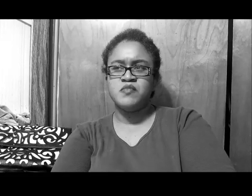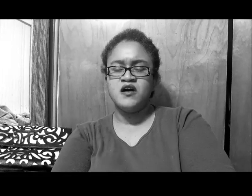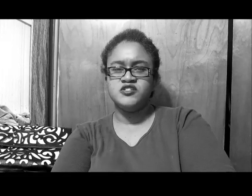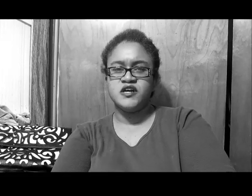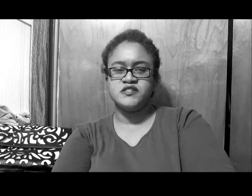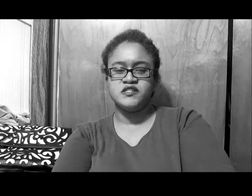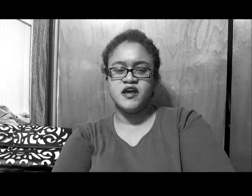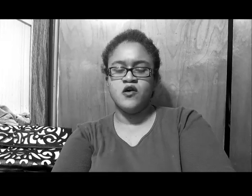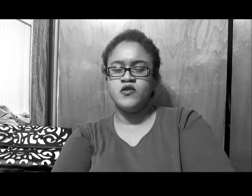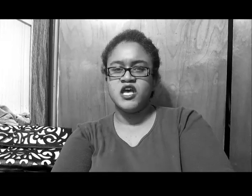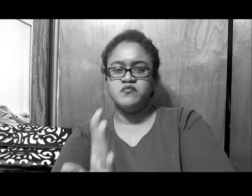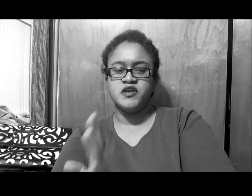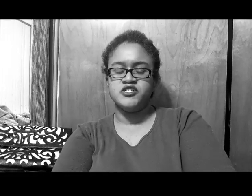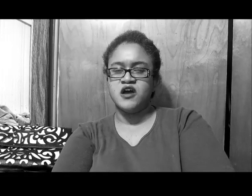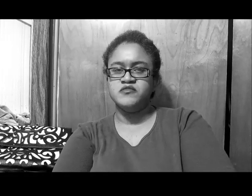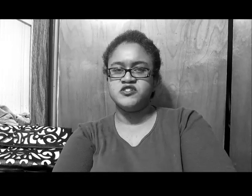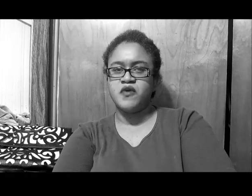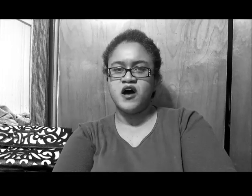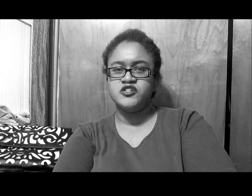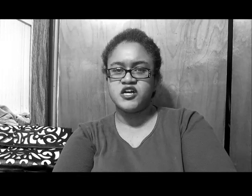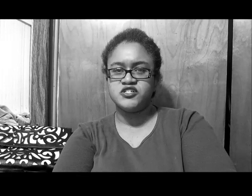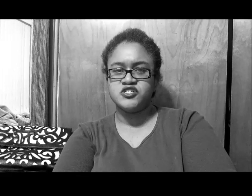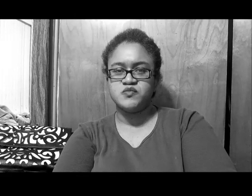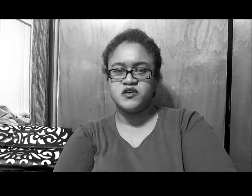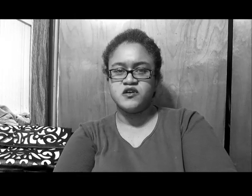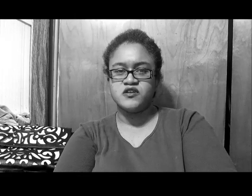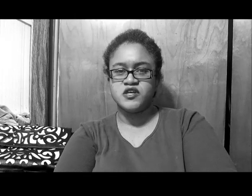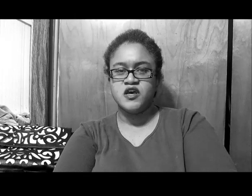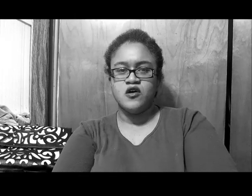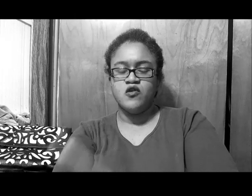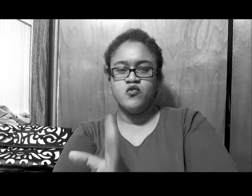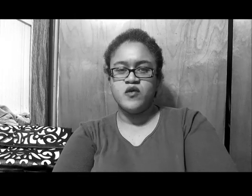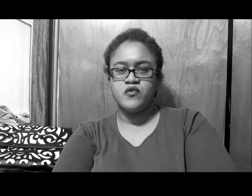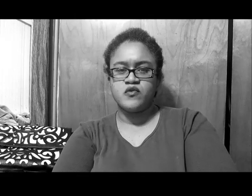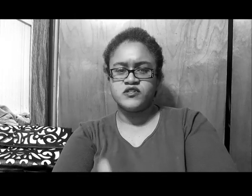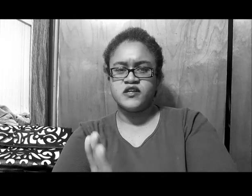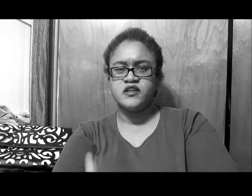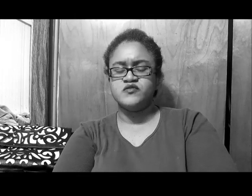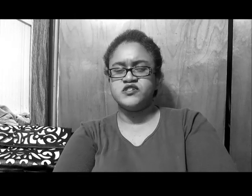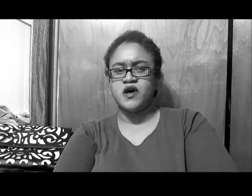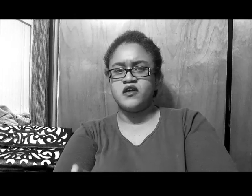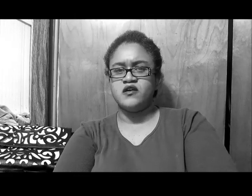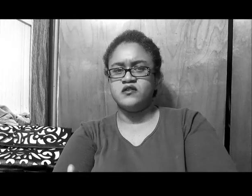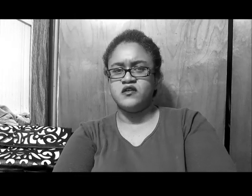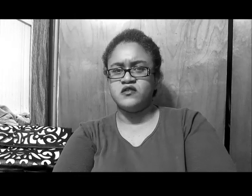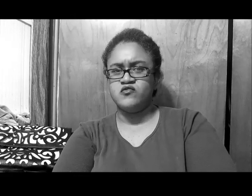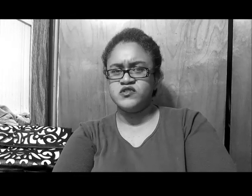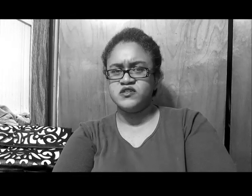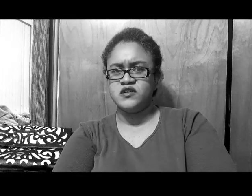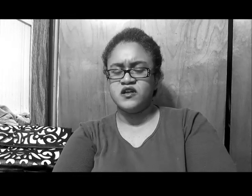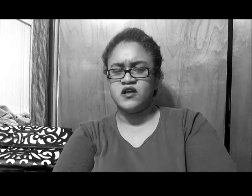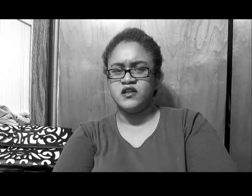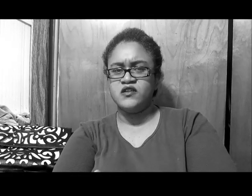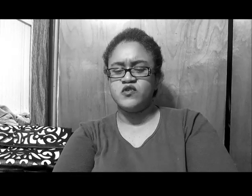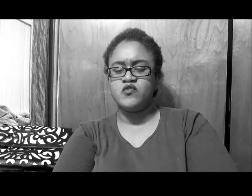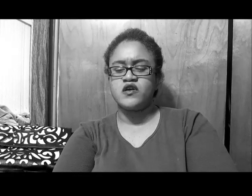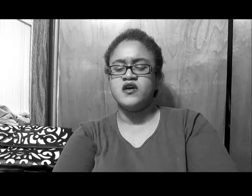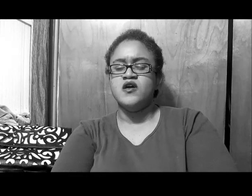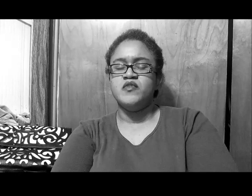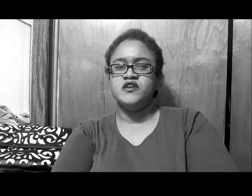apologizing is like, okay, bitch, I'm just apologizing just because, or whoever, because I think it was somebody, was it a lady working, but it